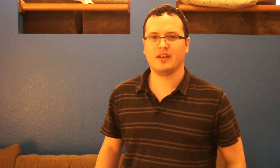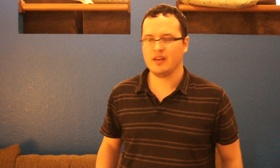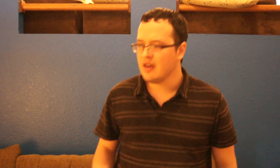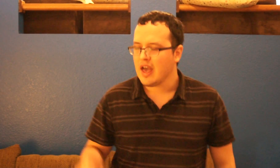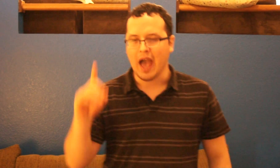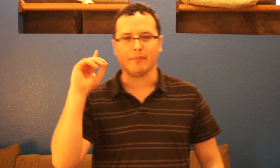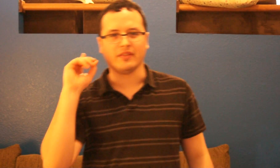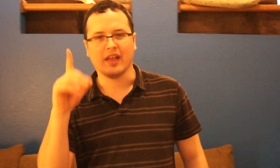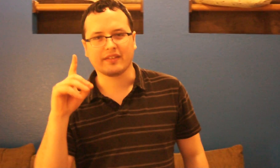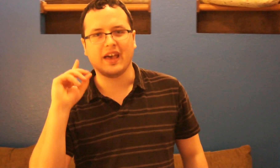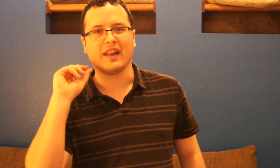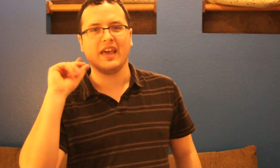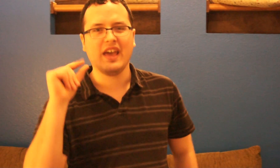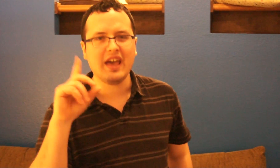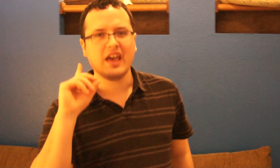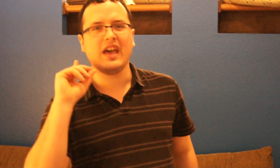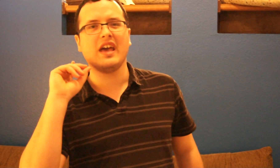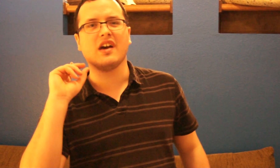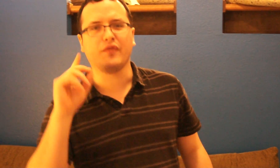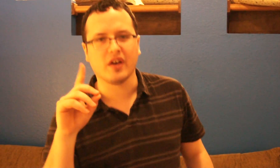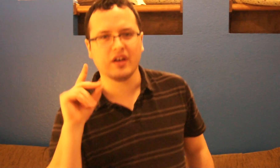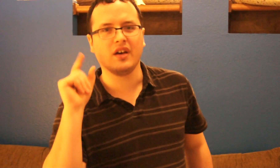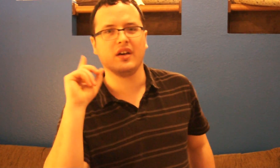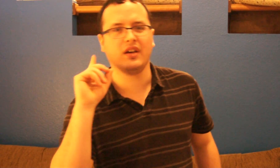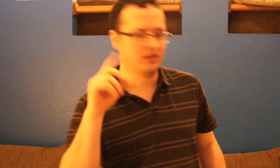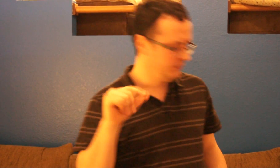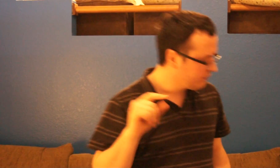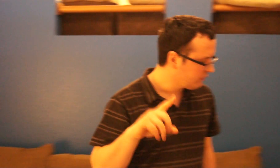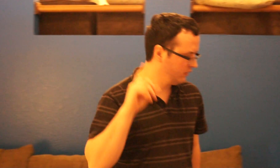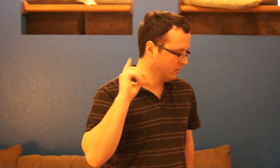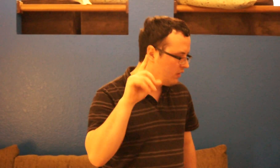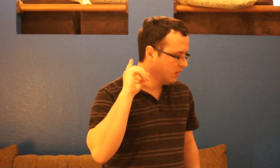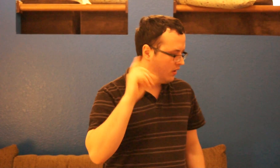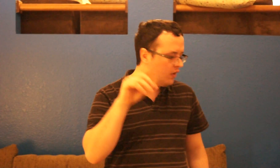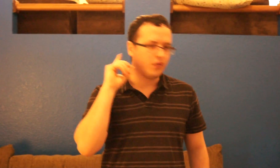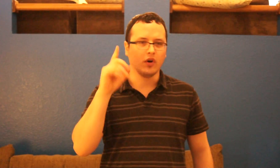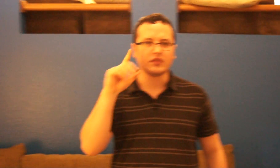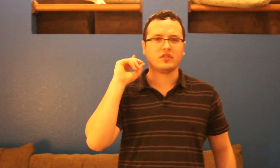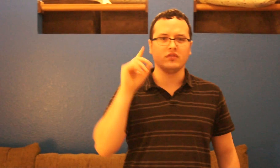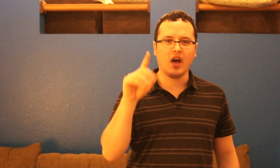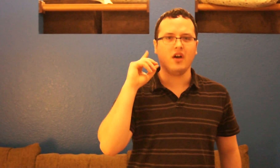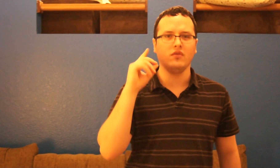I've been knocked out of heaven for too long